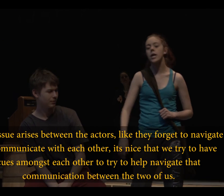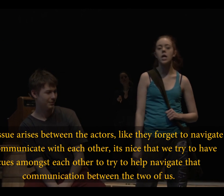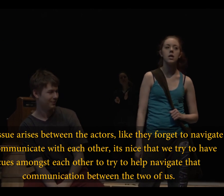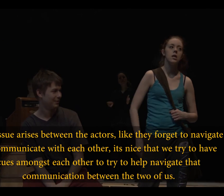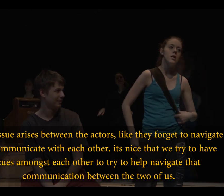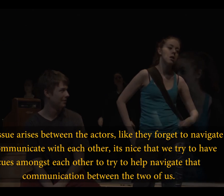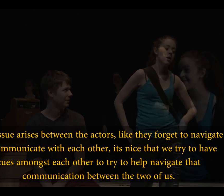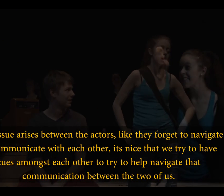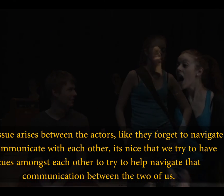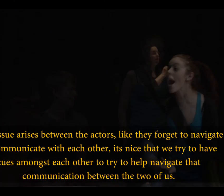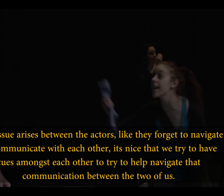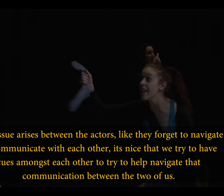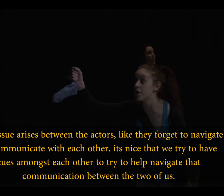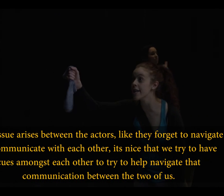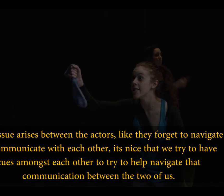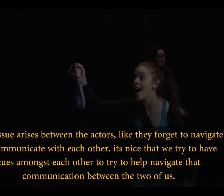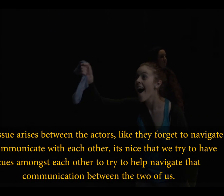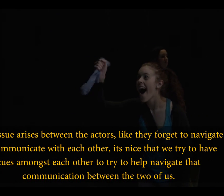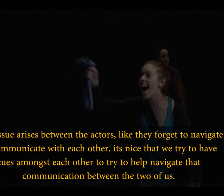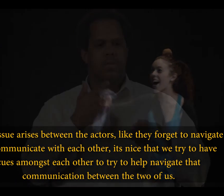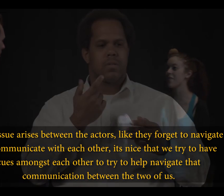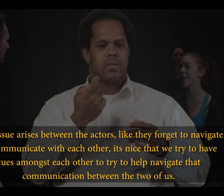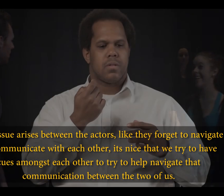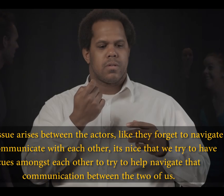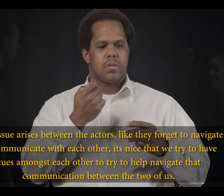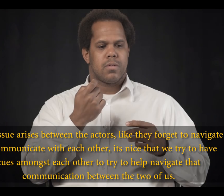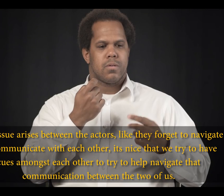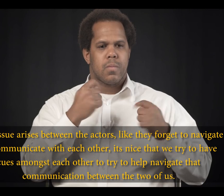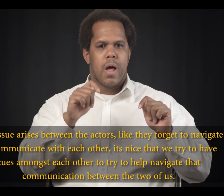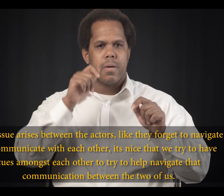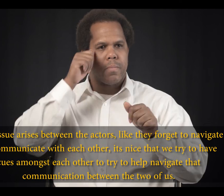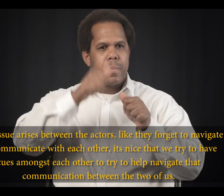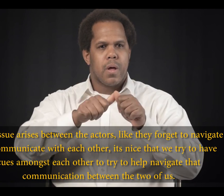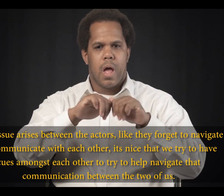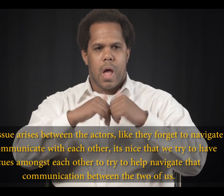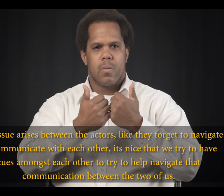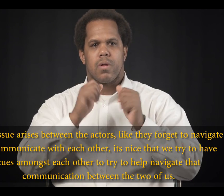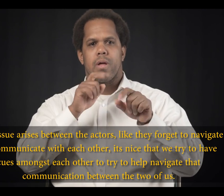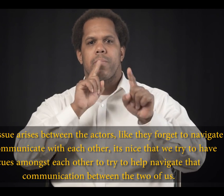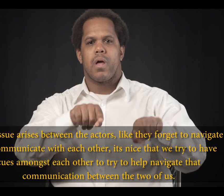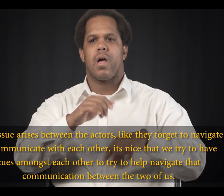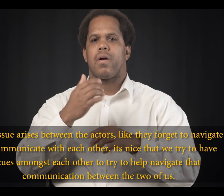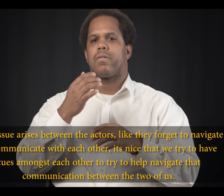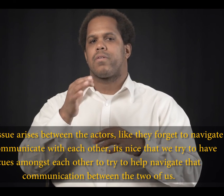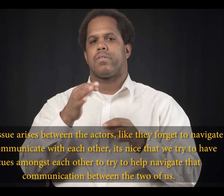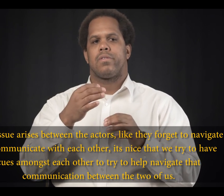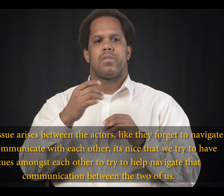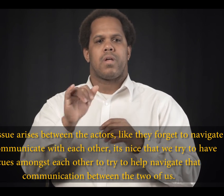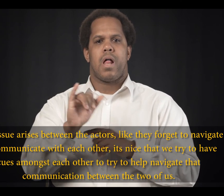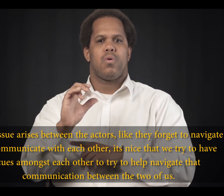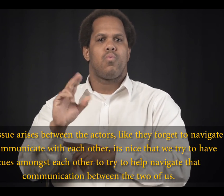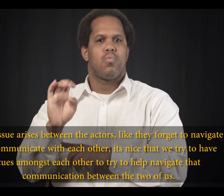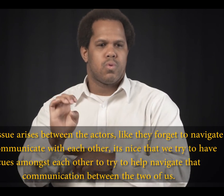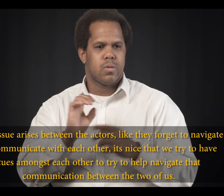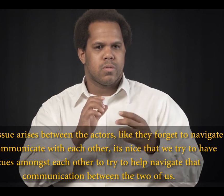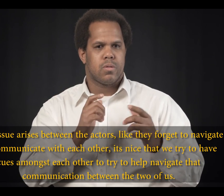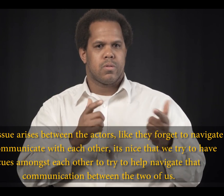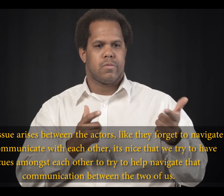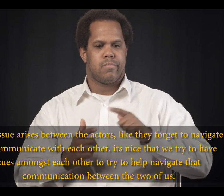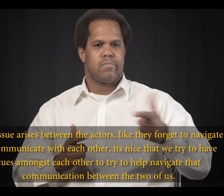it's